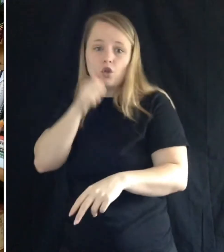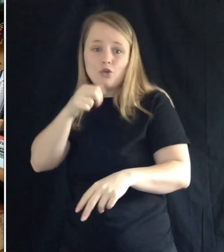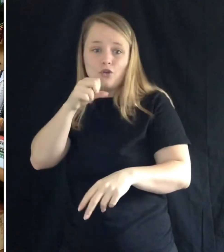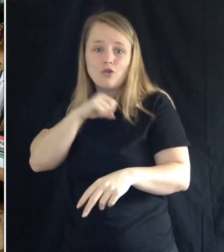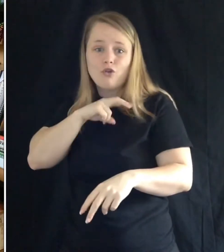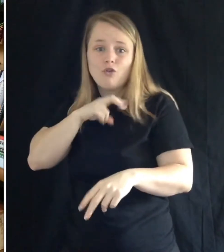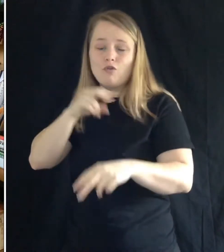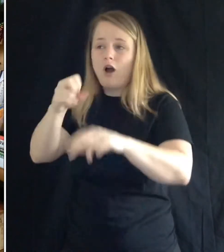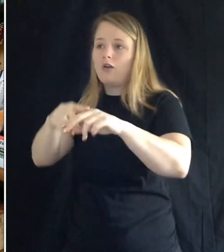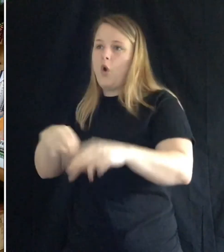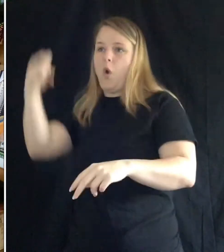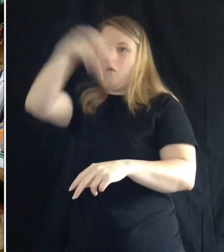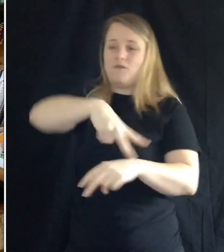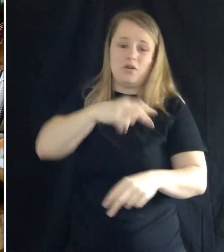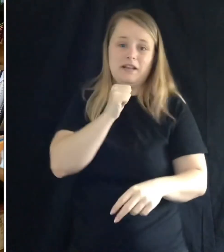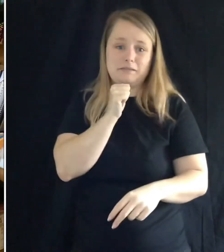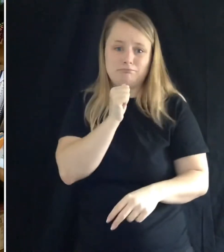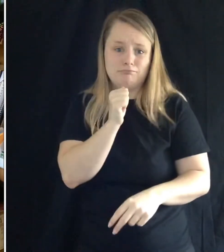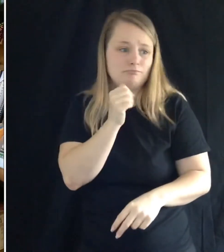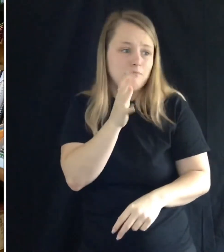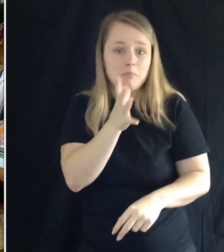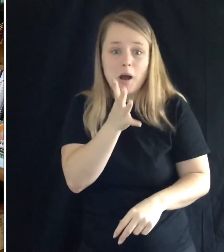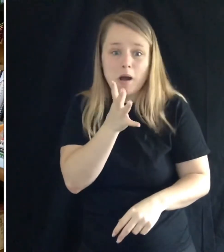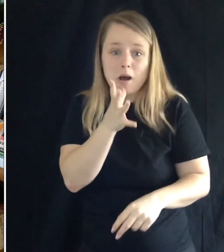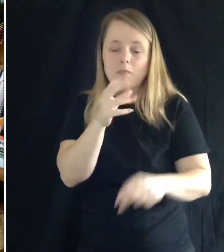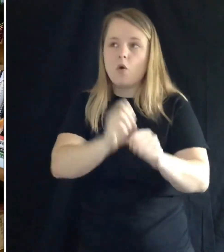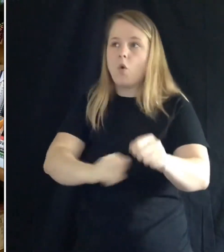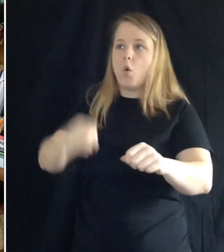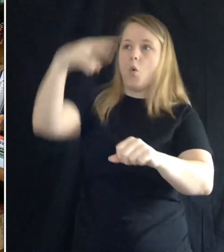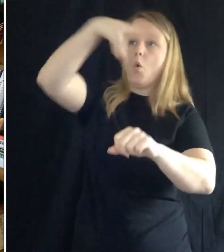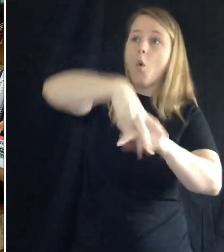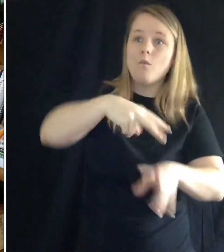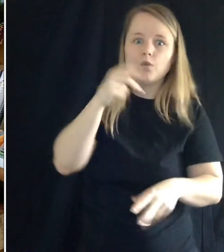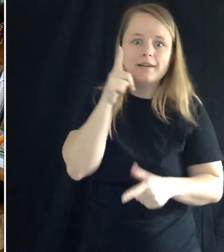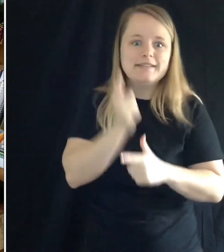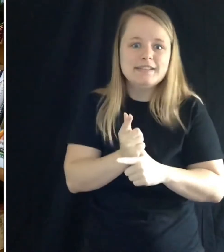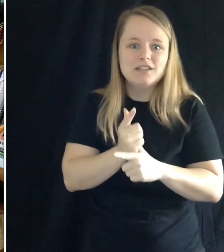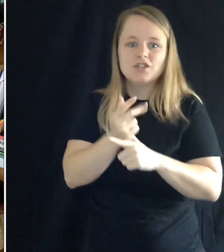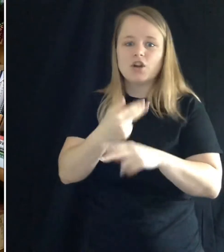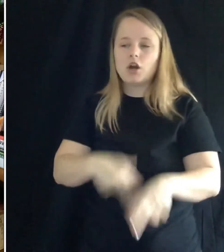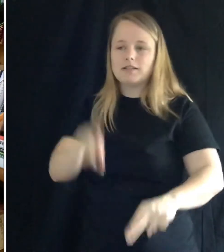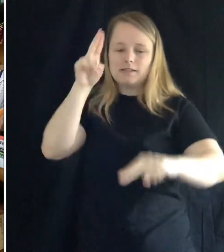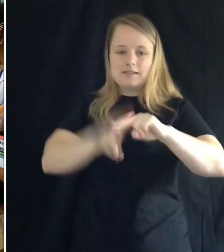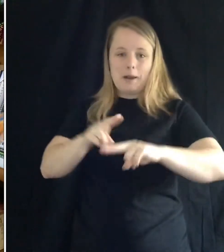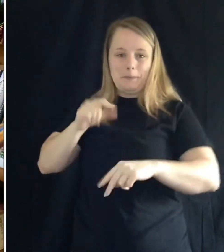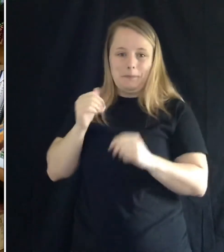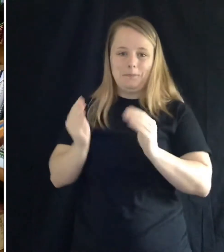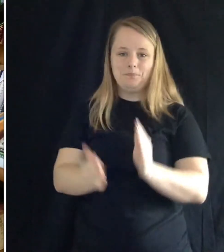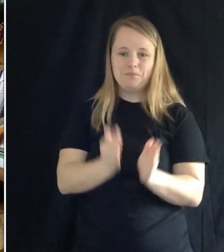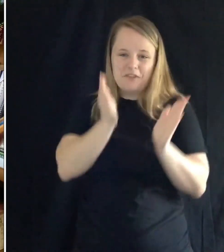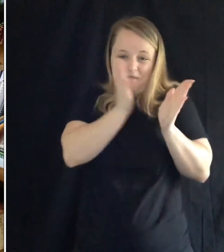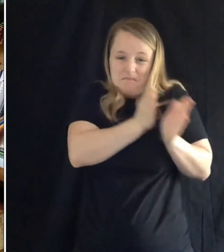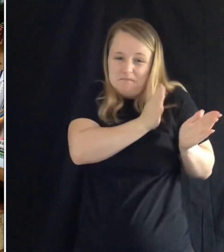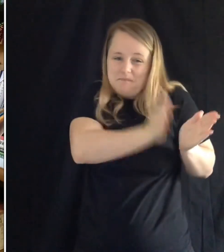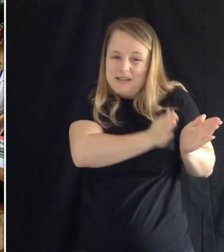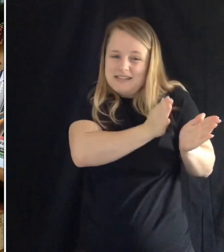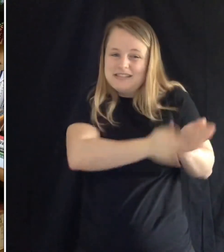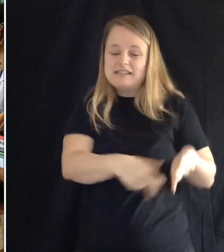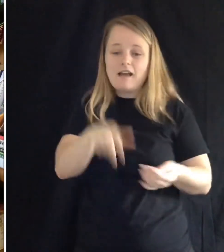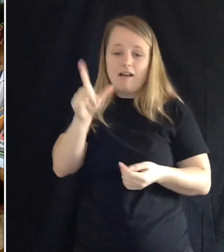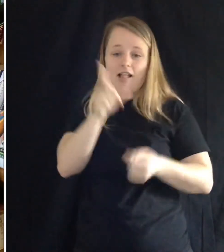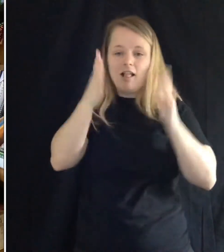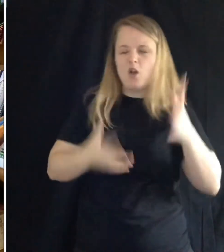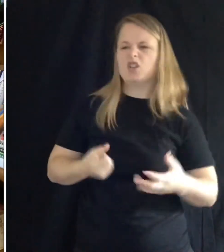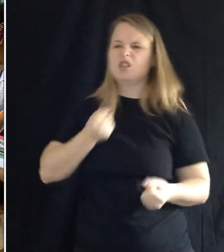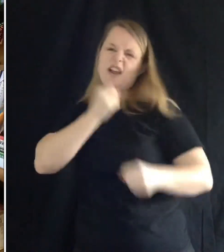his mother. He leapfrogged over Polly right smack beside Miss Otterbottom and started singing. Wiggle, wiggle, waggle, waggle,